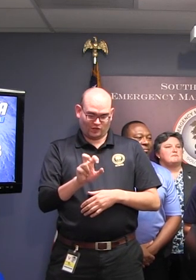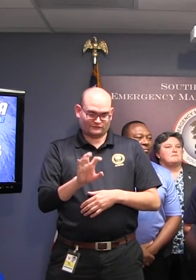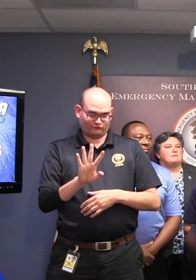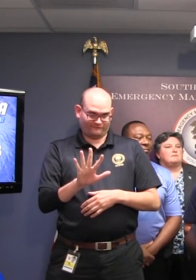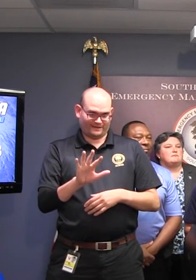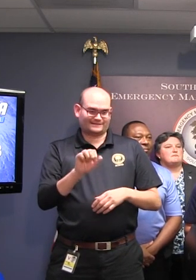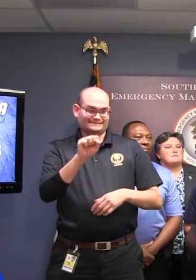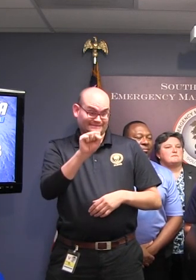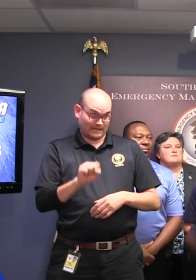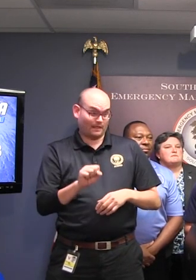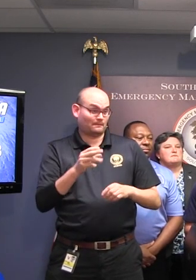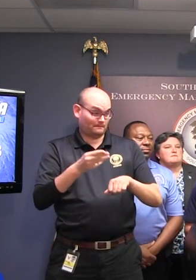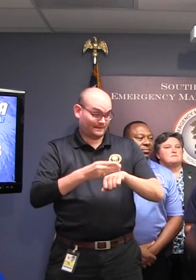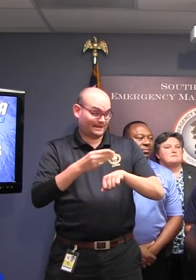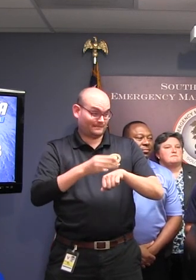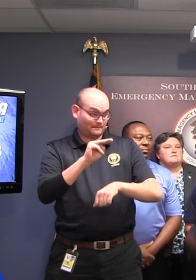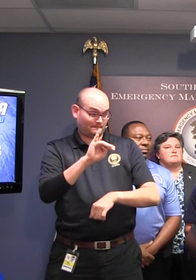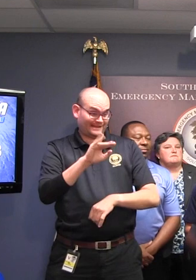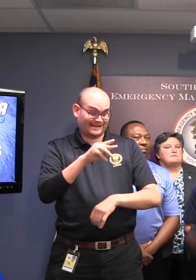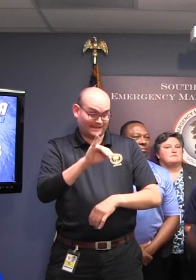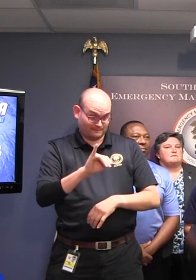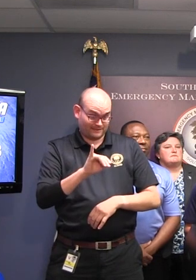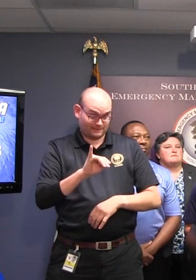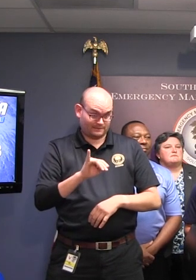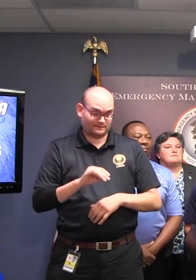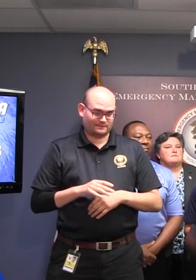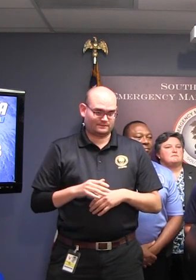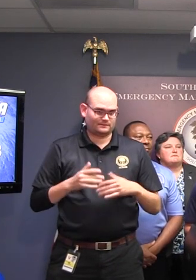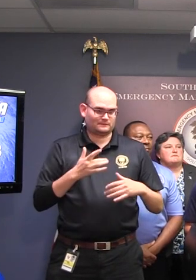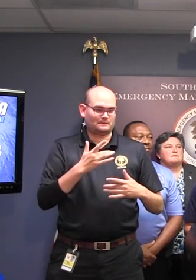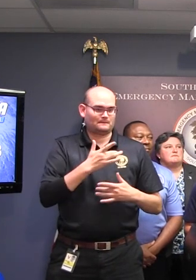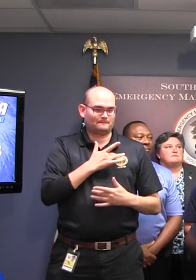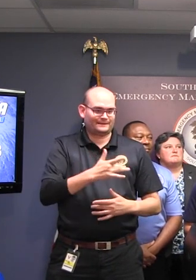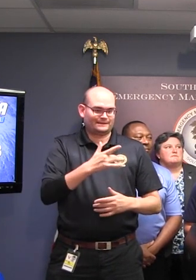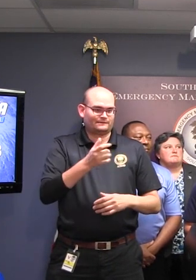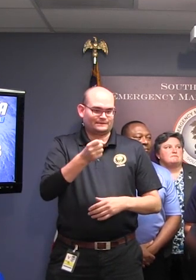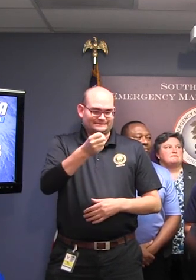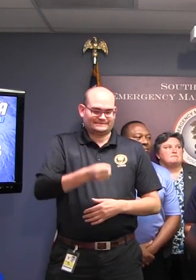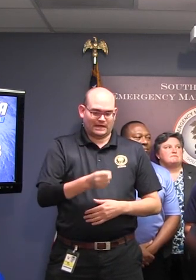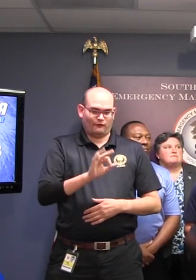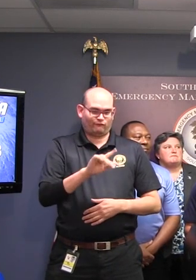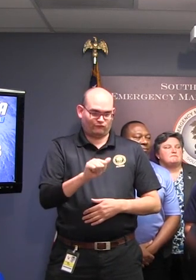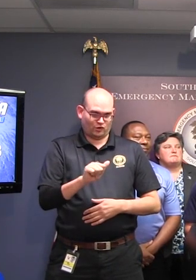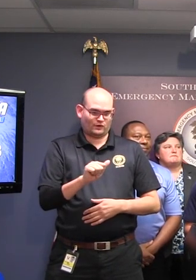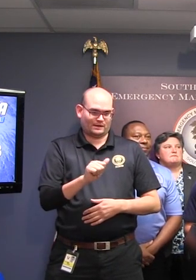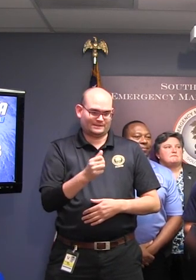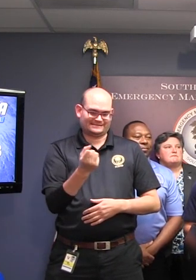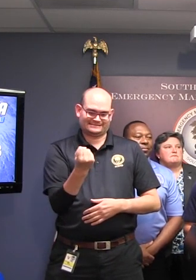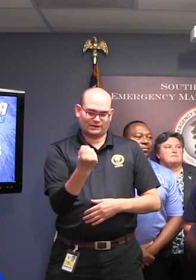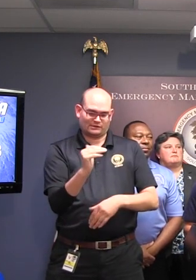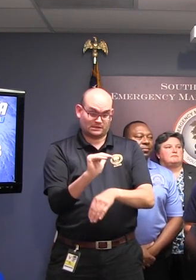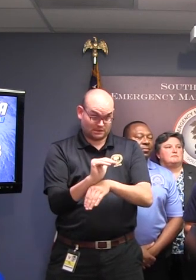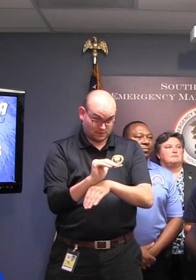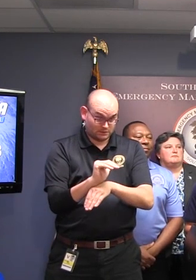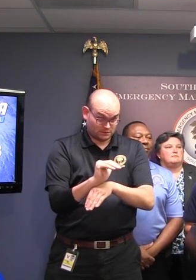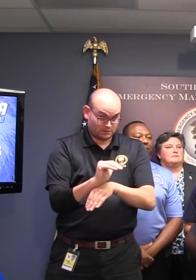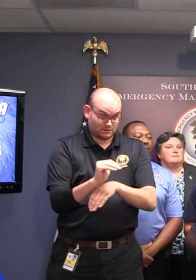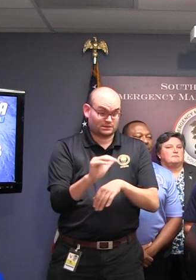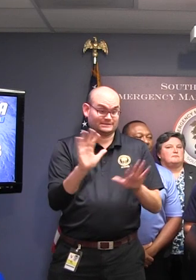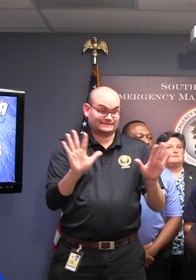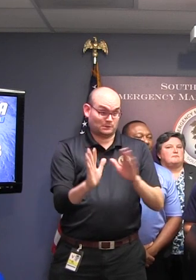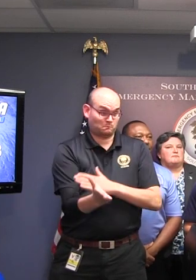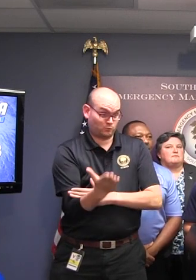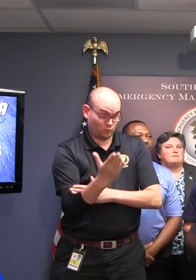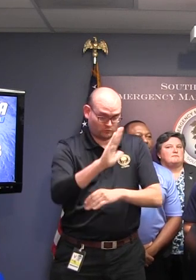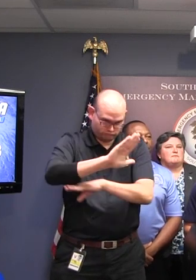There's increasing confidence that Irma will make landfall across southern Florida late Saturday night or early Sunday, then continue to track